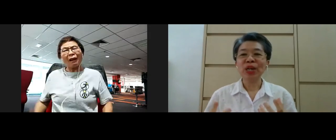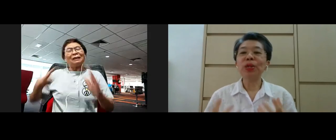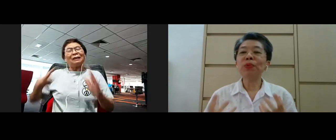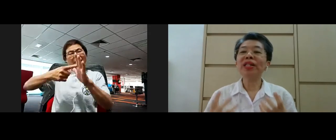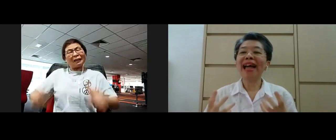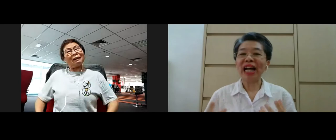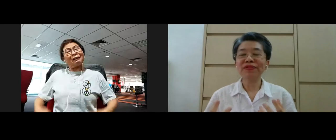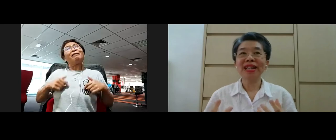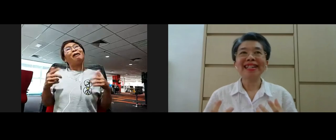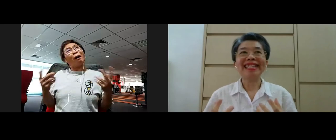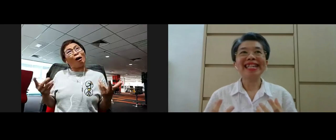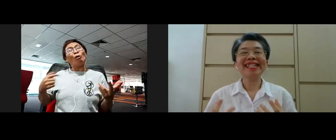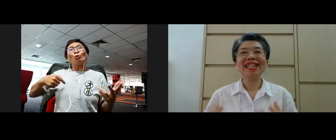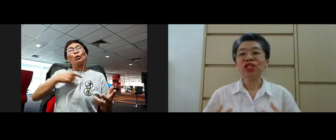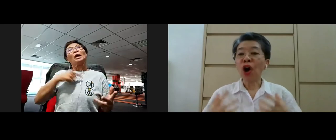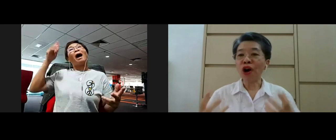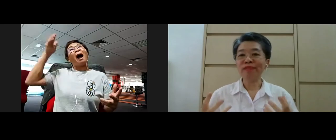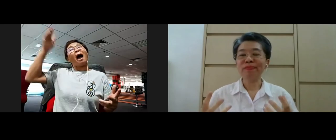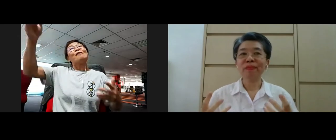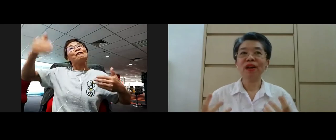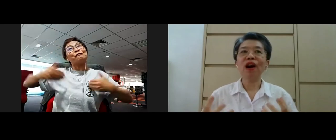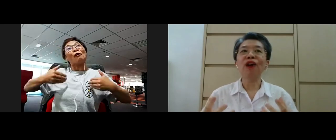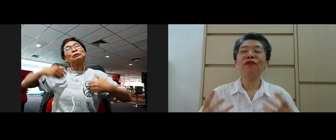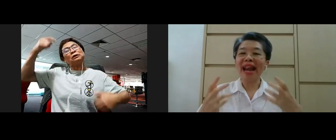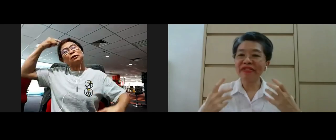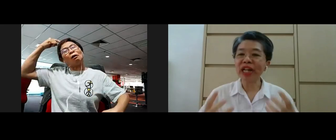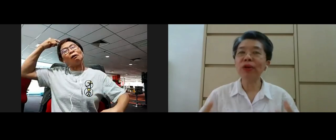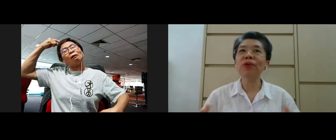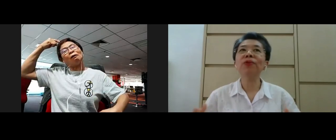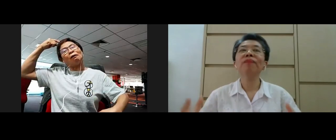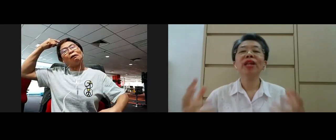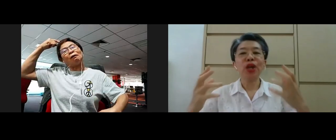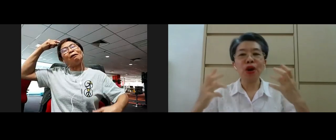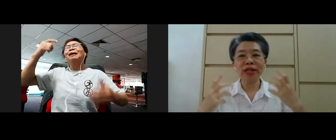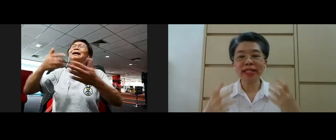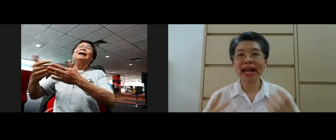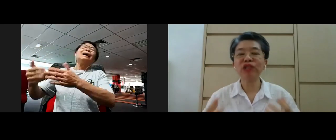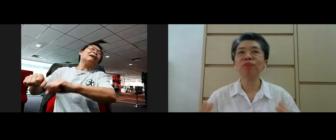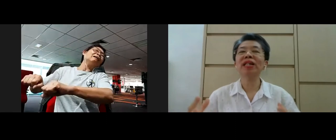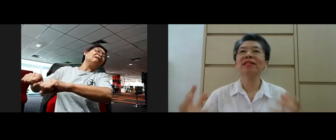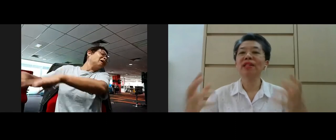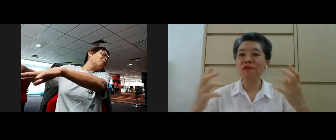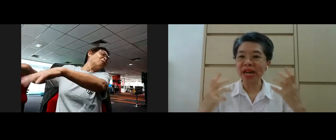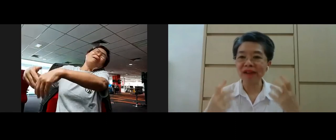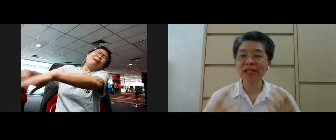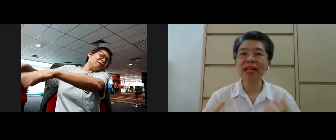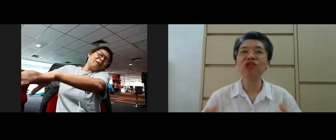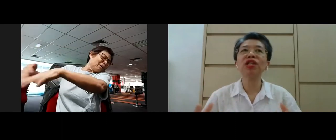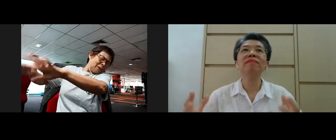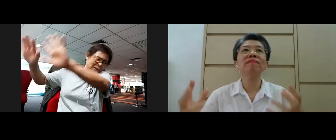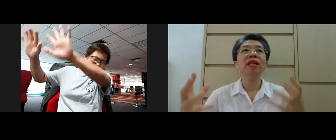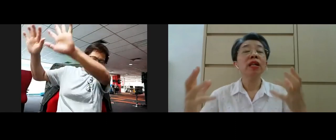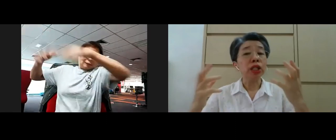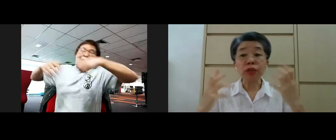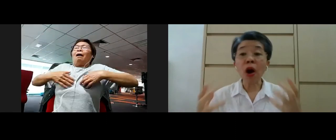we will have this thought of letting go non attachment renunciation